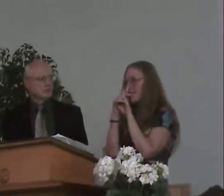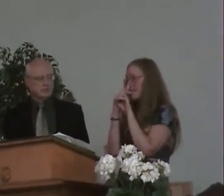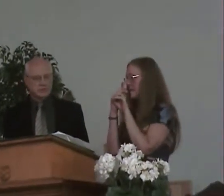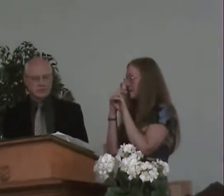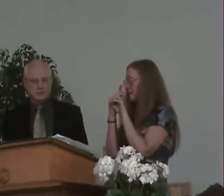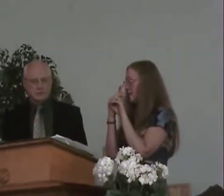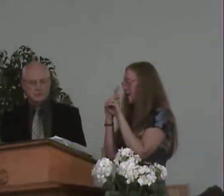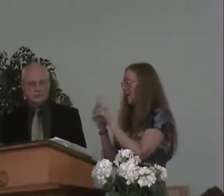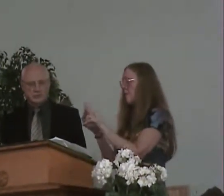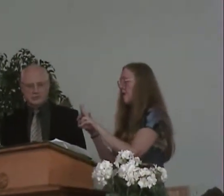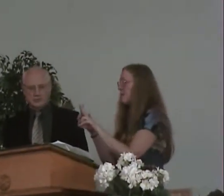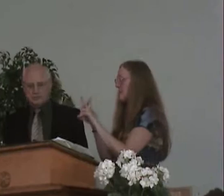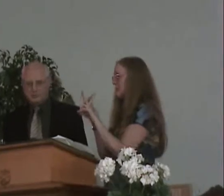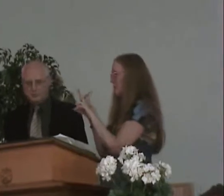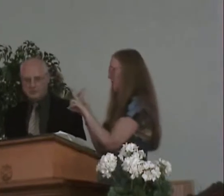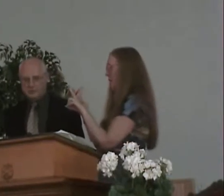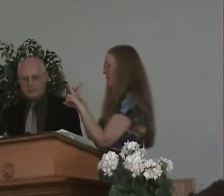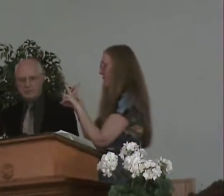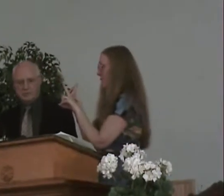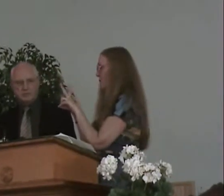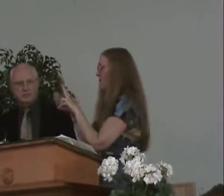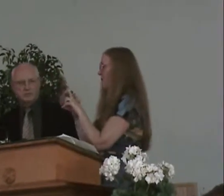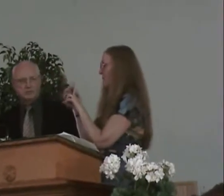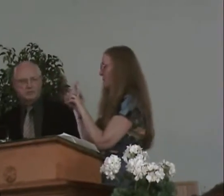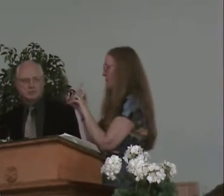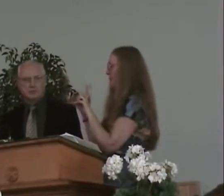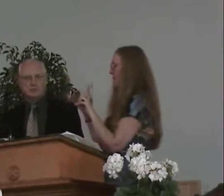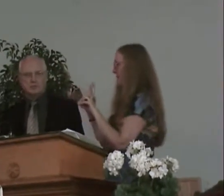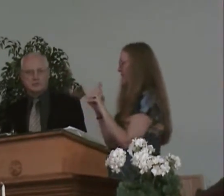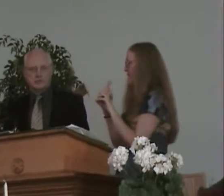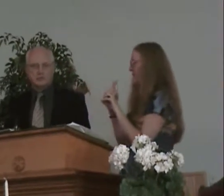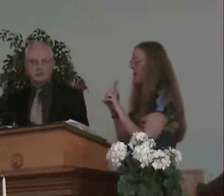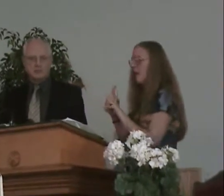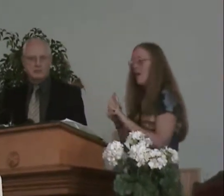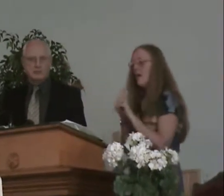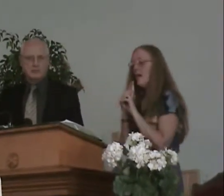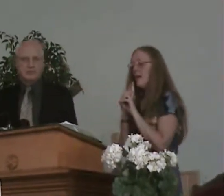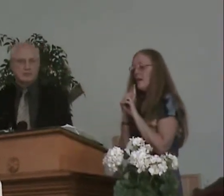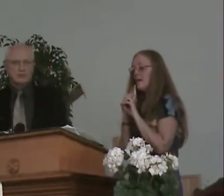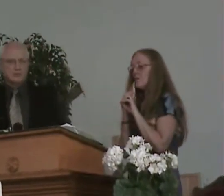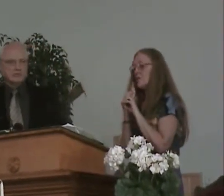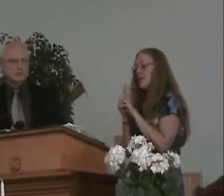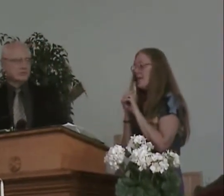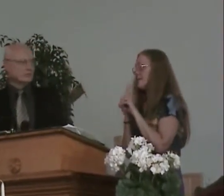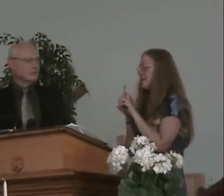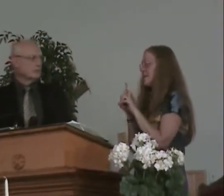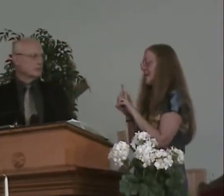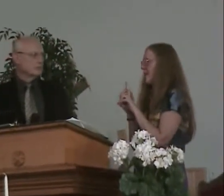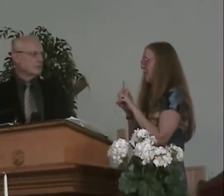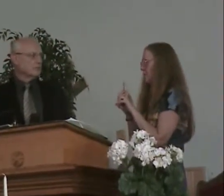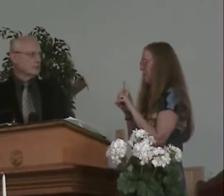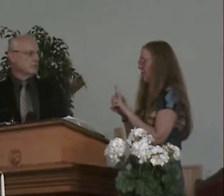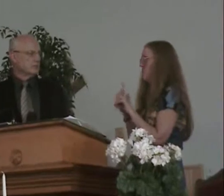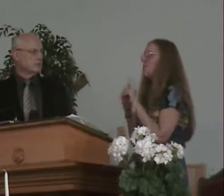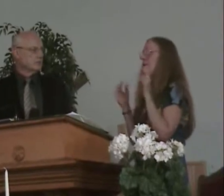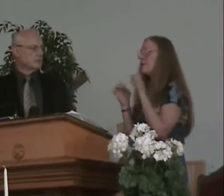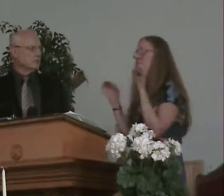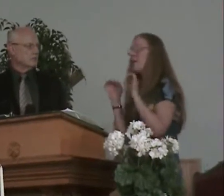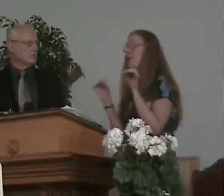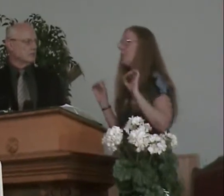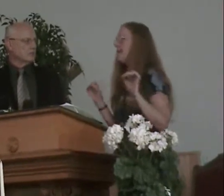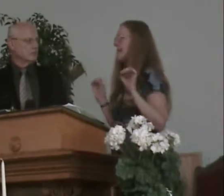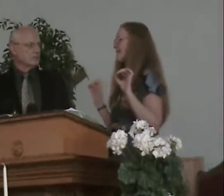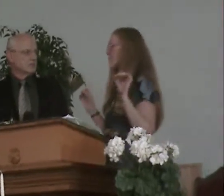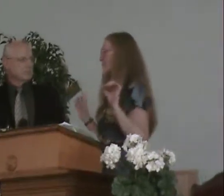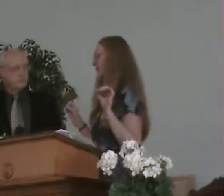both choices. He promises eternal life or eternal damnation. So, here's our scenario that we're going to do,